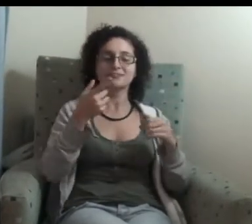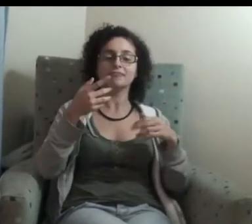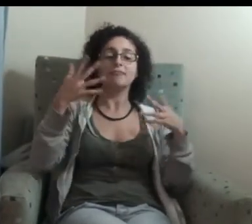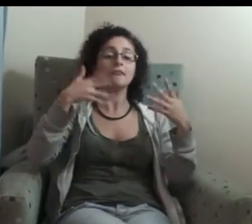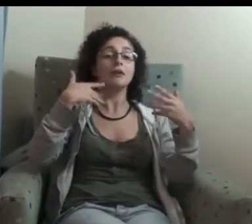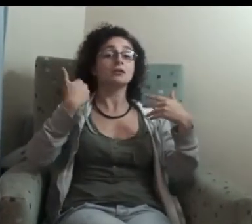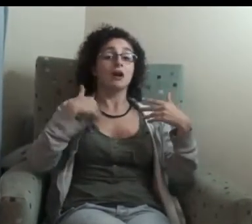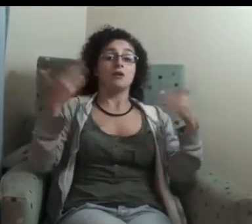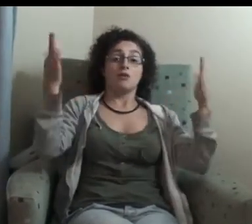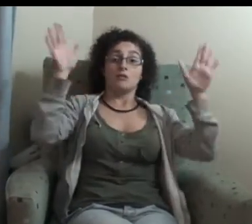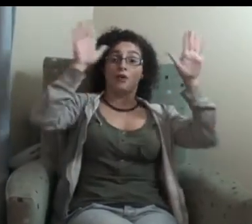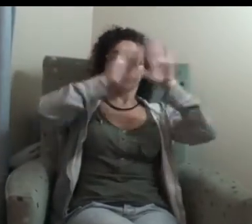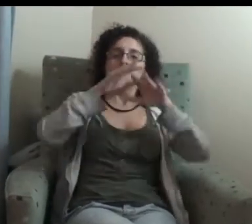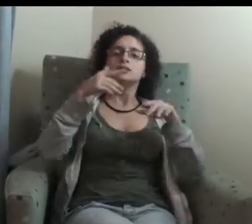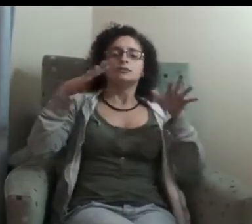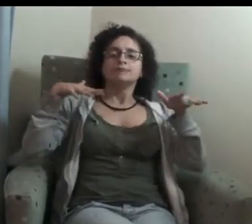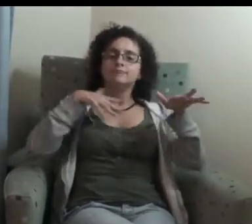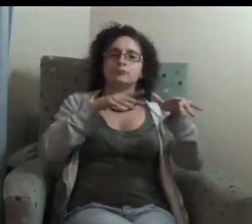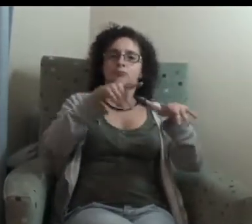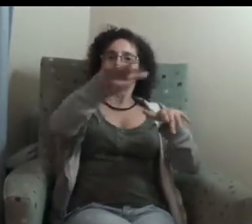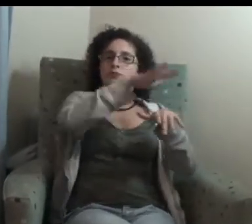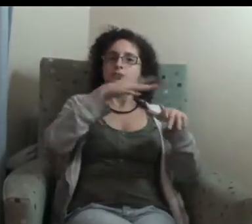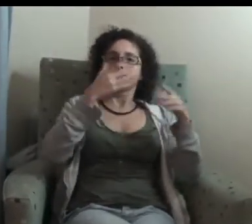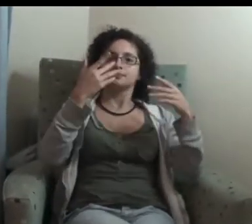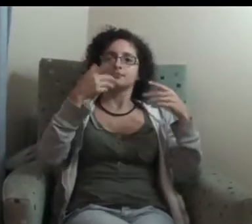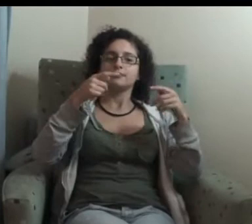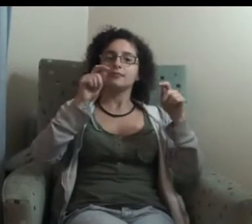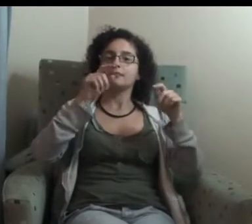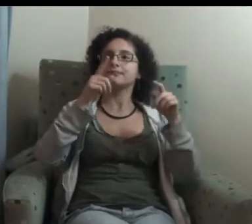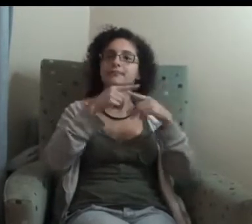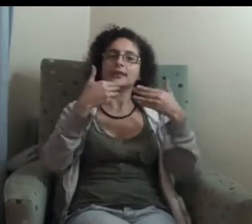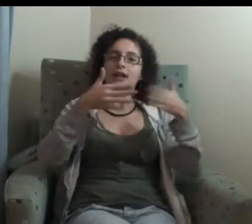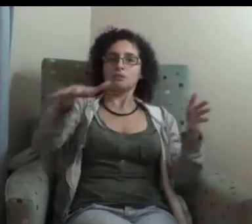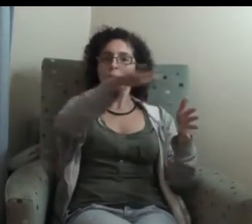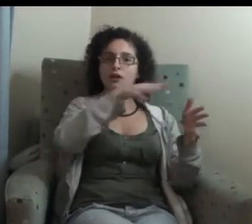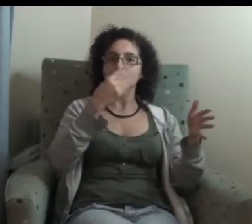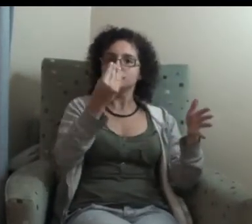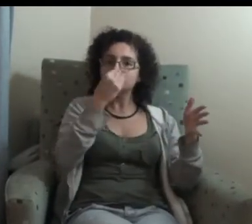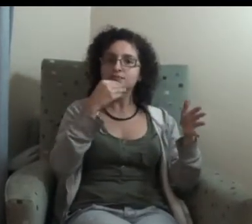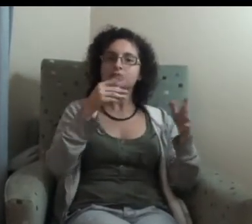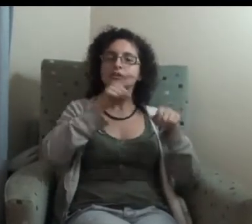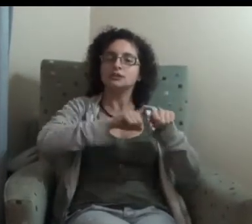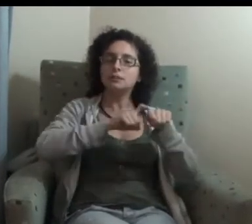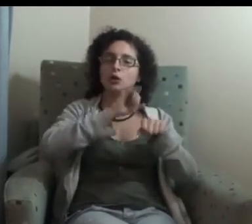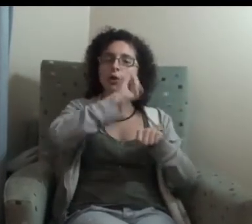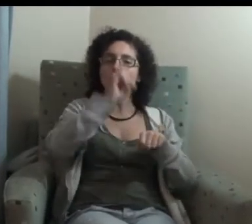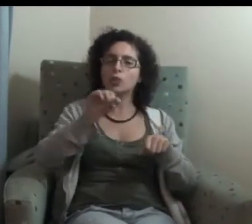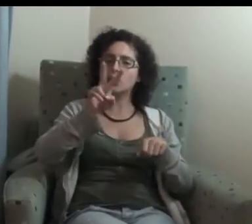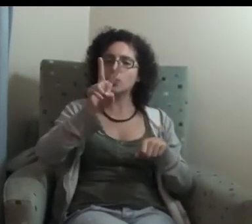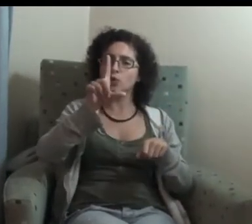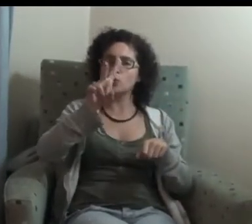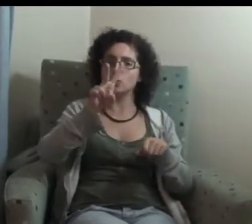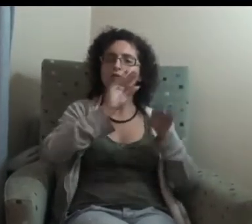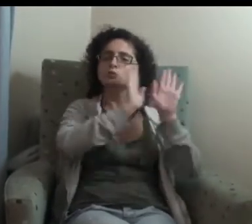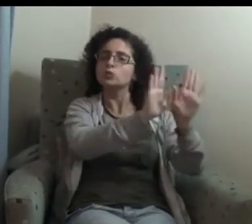well that day. But I've got a massive effort from Don Clark to achieve what he did. And was that the first test during the week? No, 56